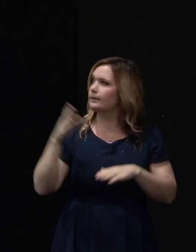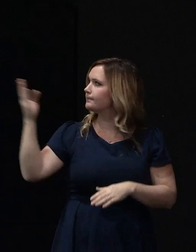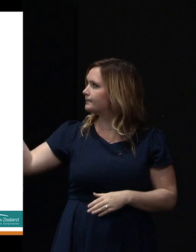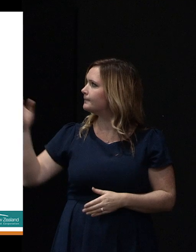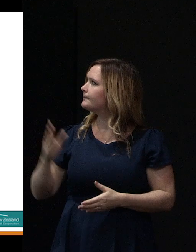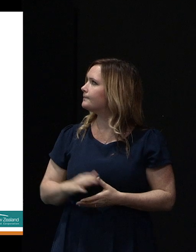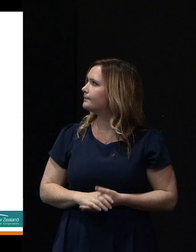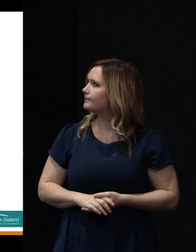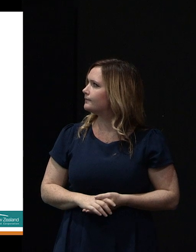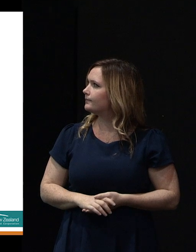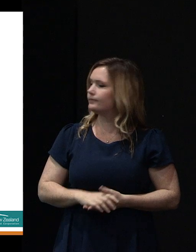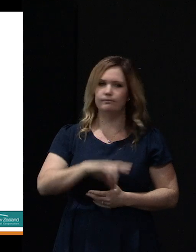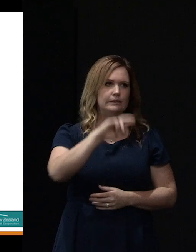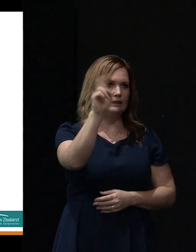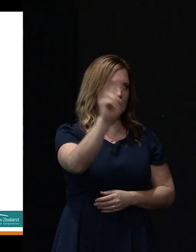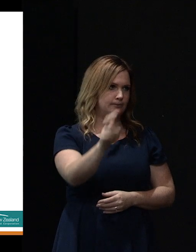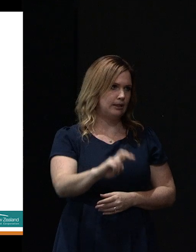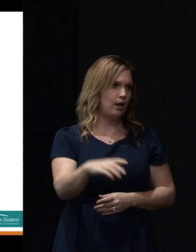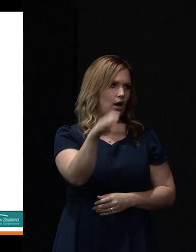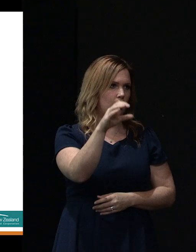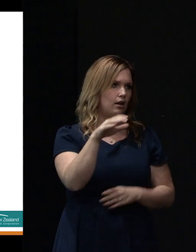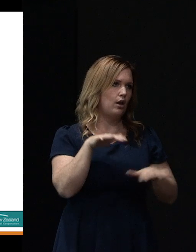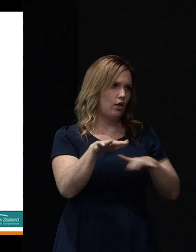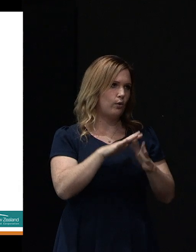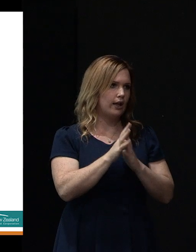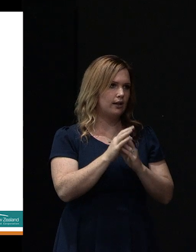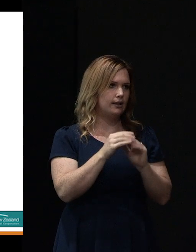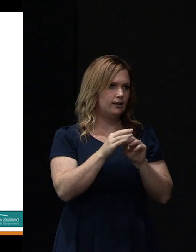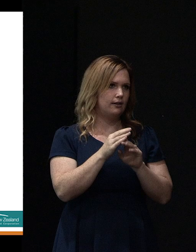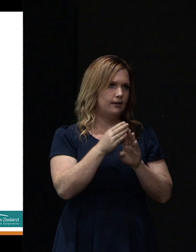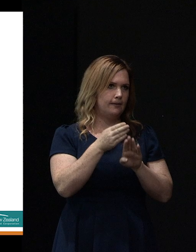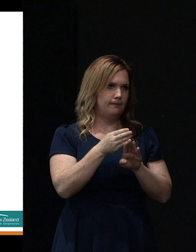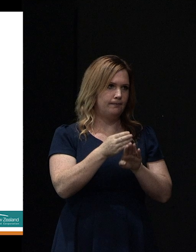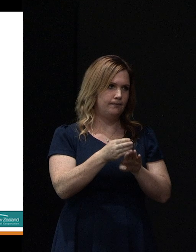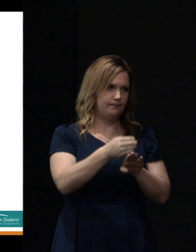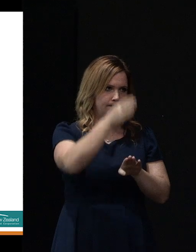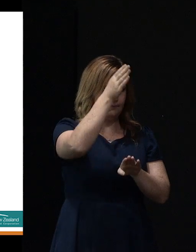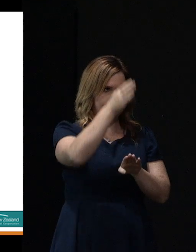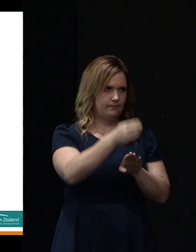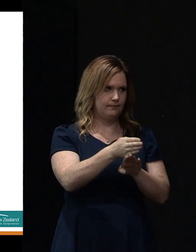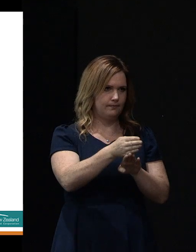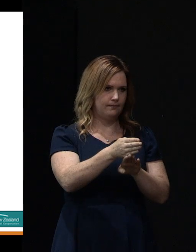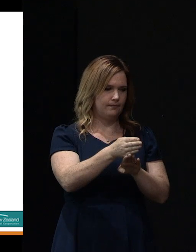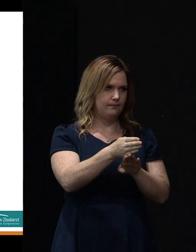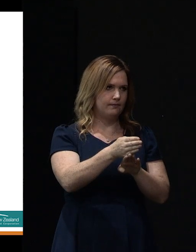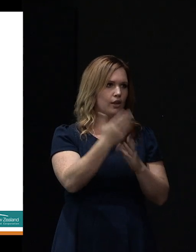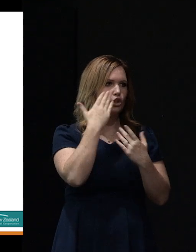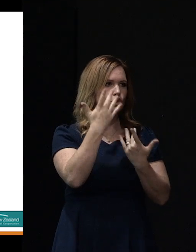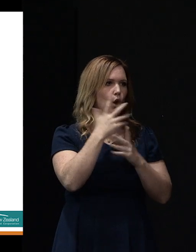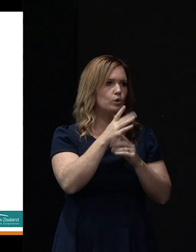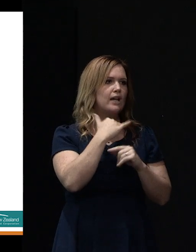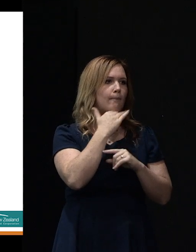This is the September one. The vertical arrow shows you the vertical acceleration